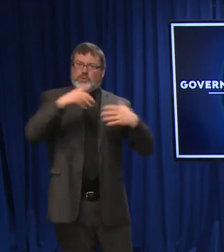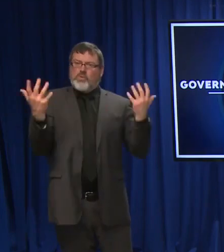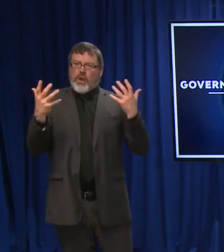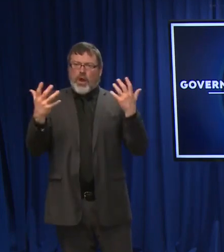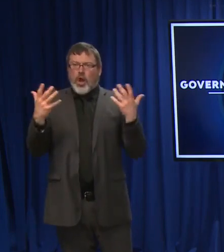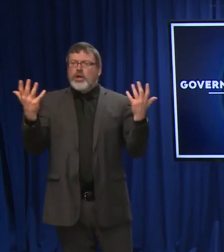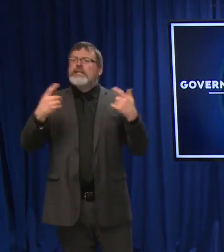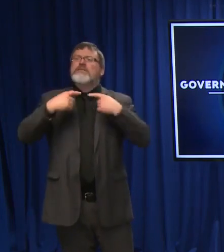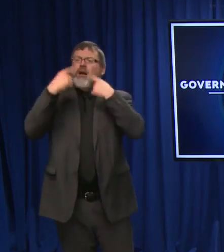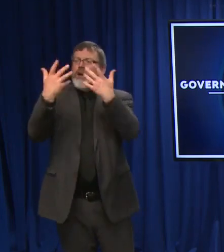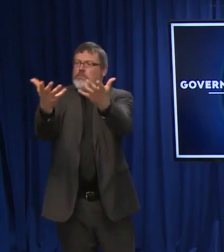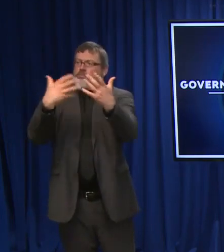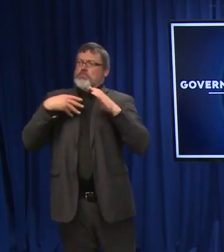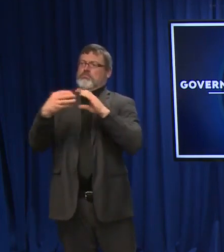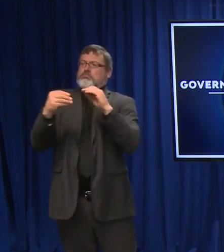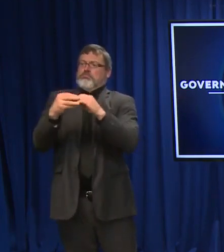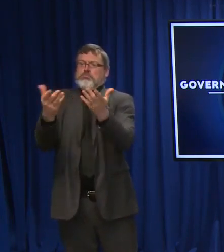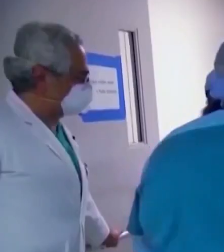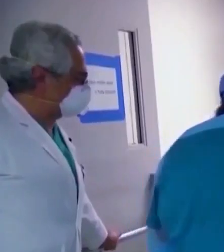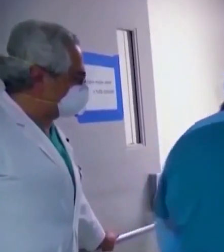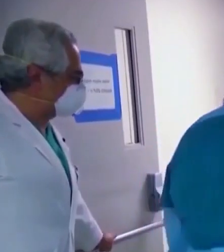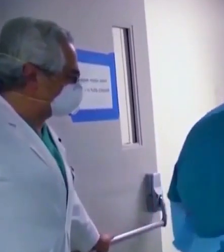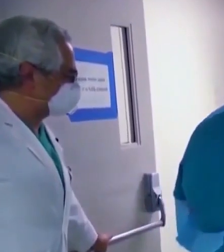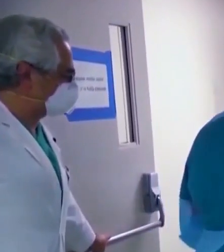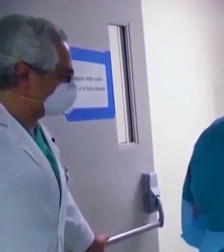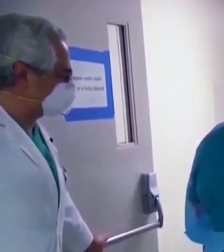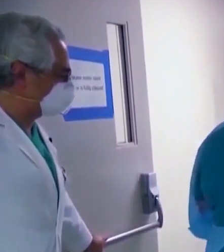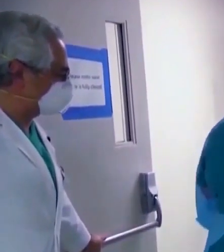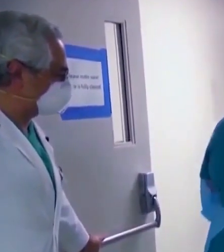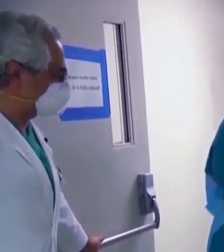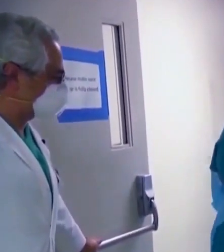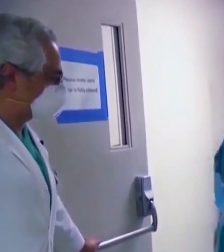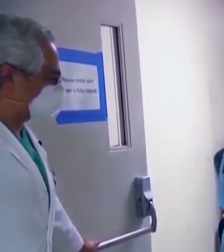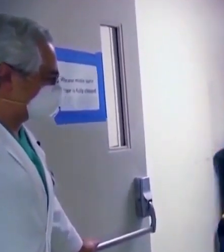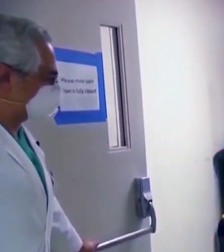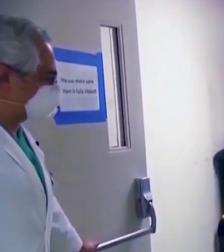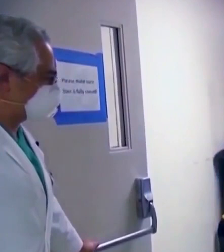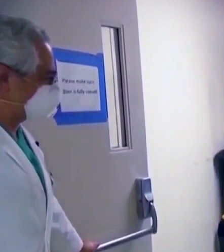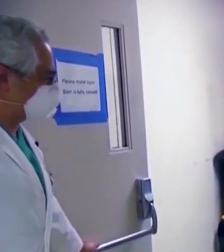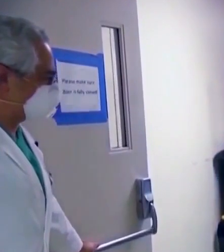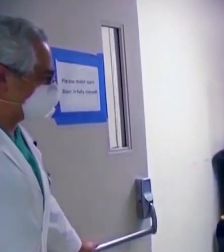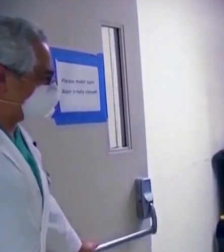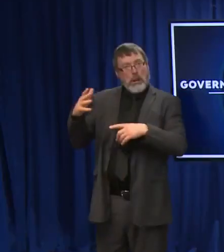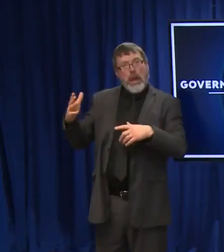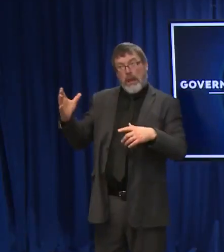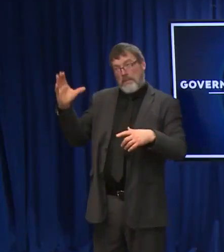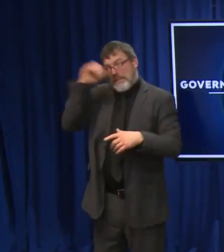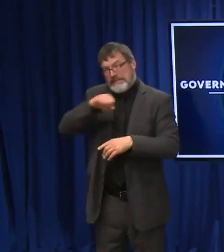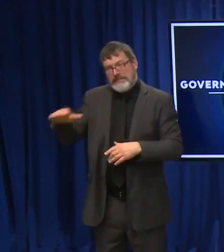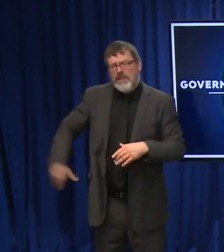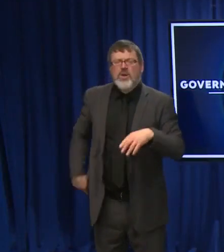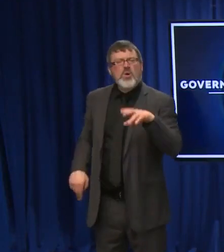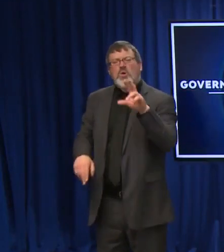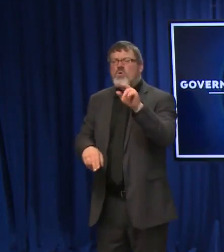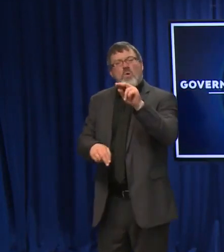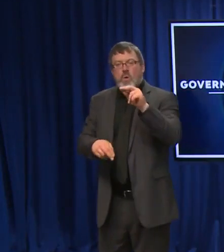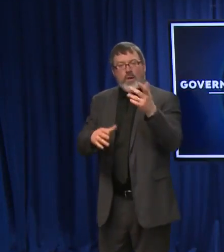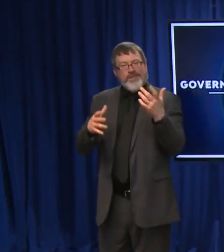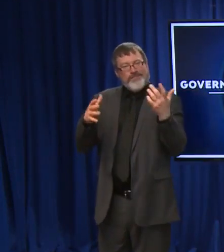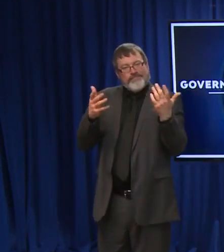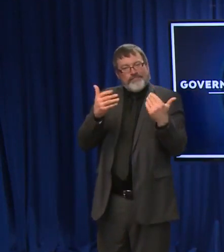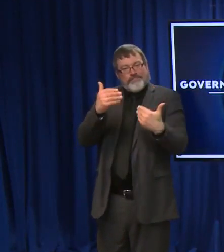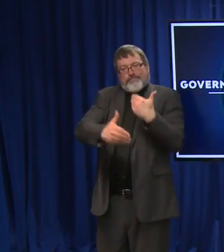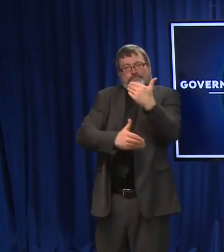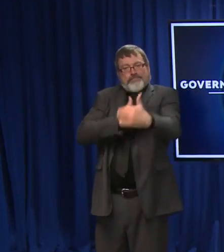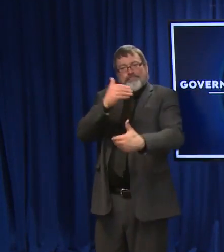We're in the peak of the winter search. COVID-19 hitting New Hampshire hard. We're seeing some of the highest levels of COVID-19 in our communities that